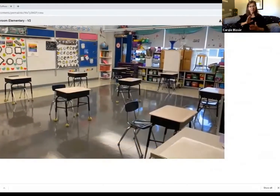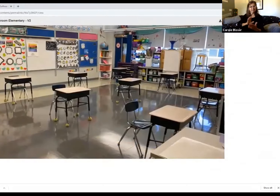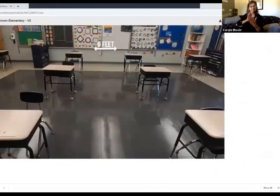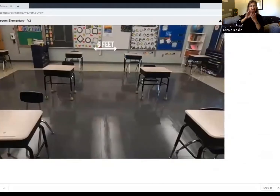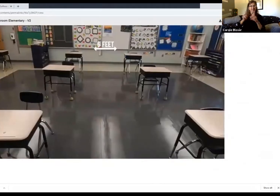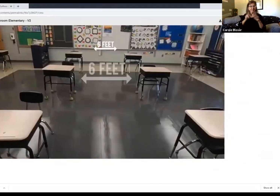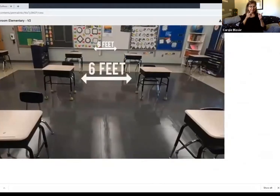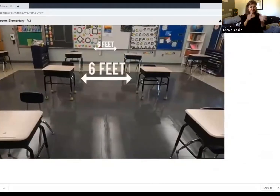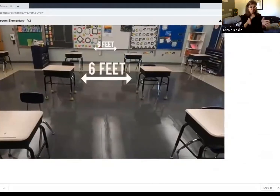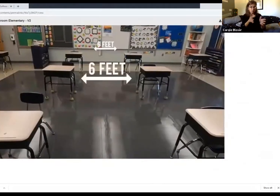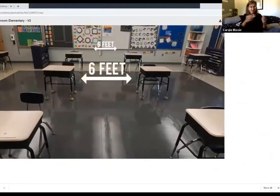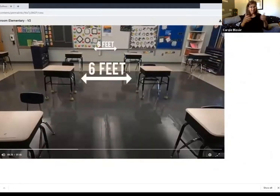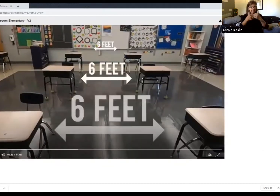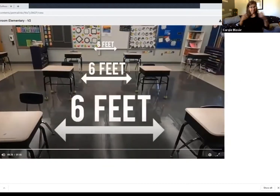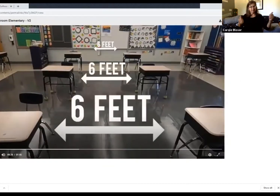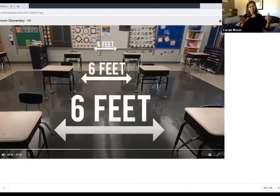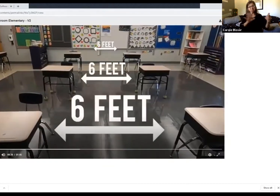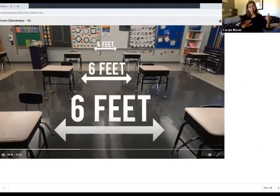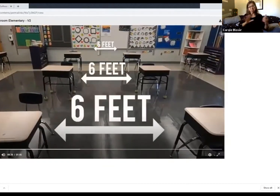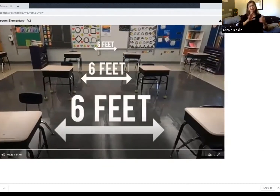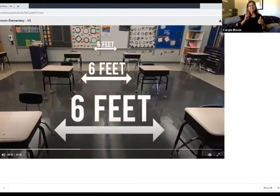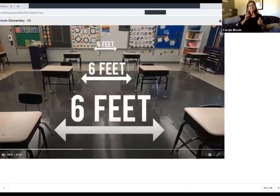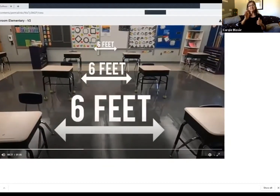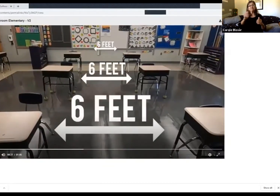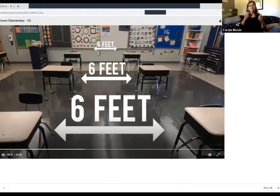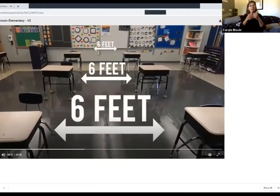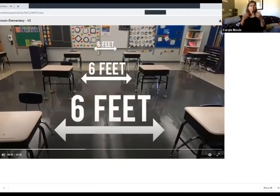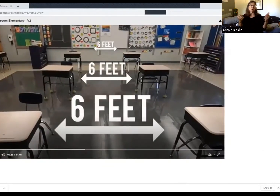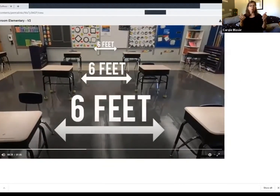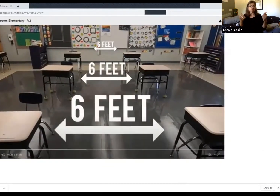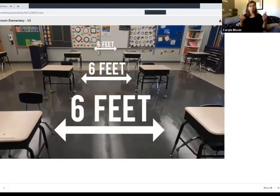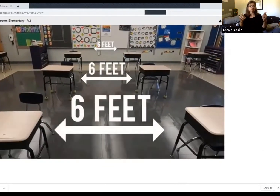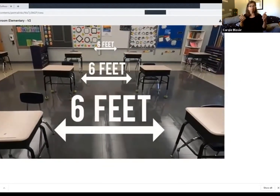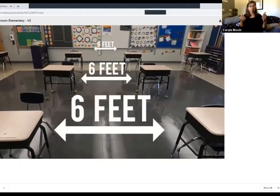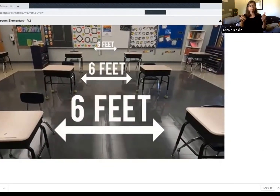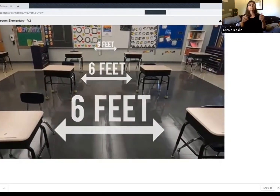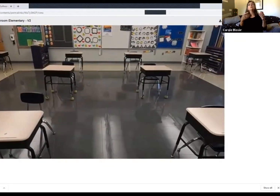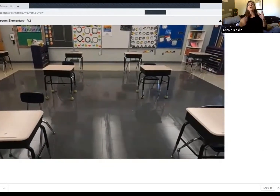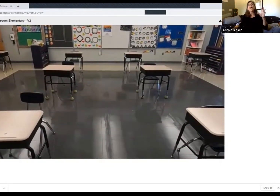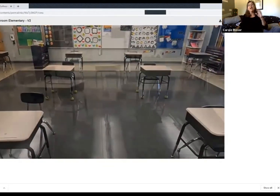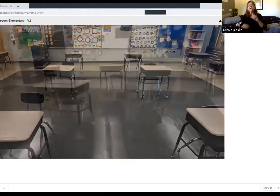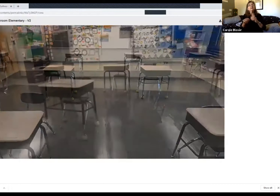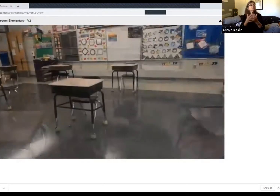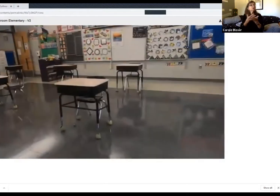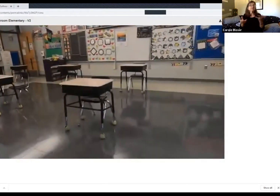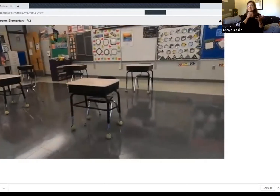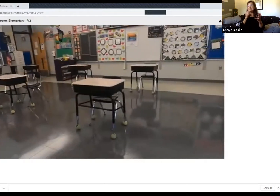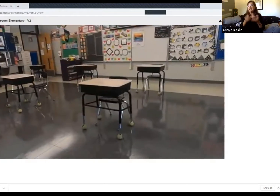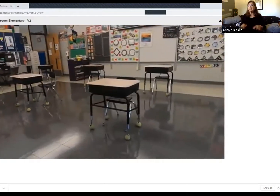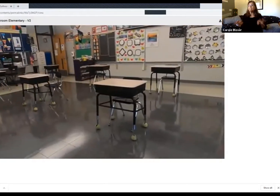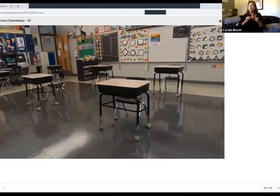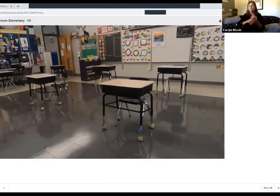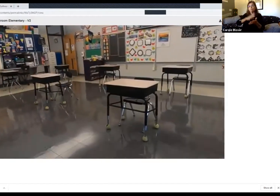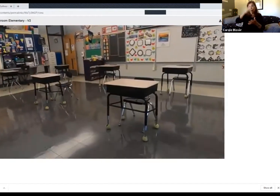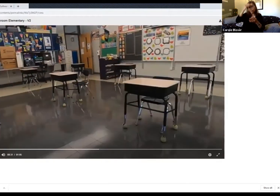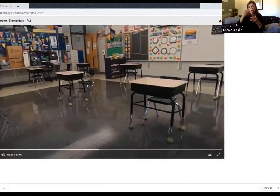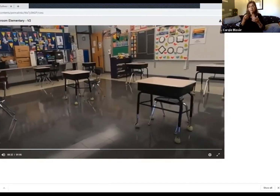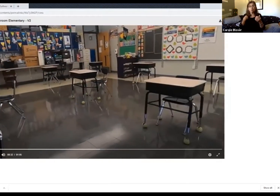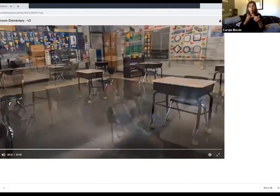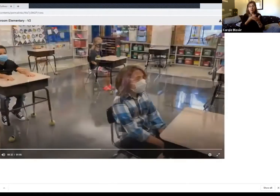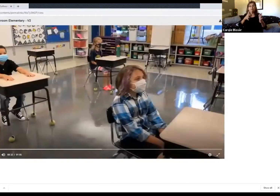and will be spaced roughly six feet apart in proximity. Additional items that are not critical to learning have also been removed.